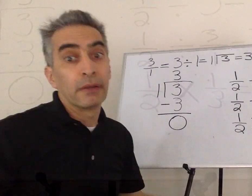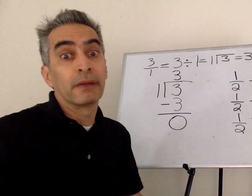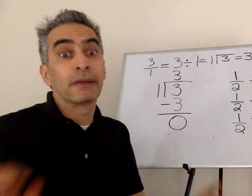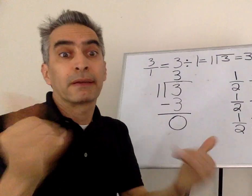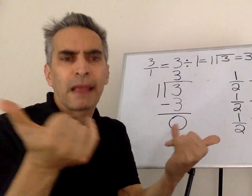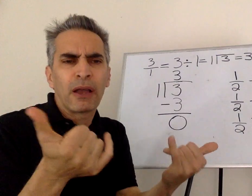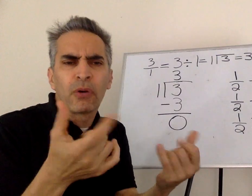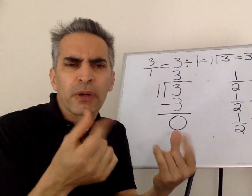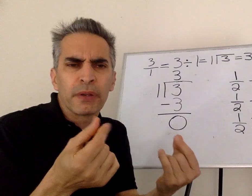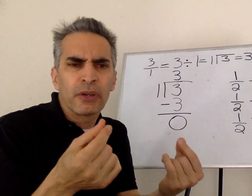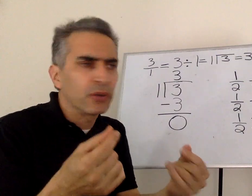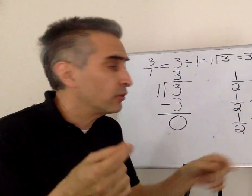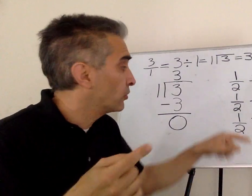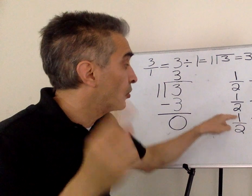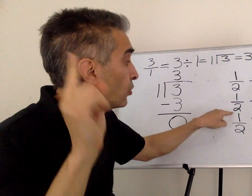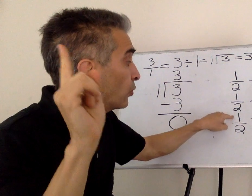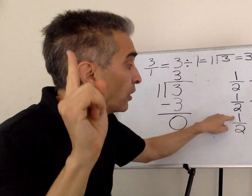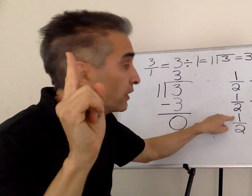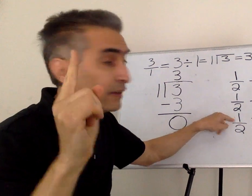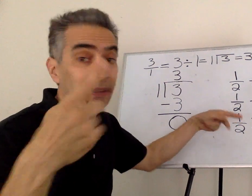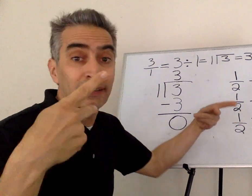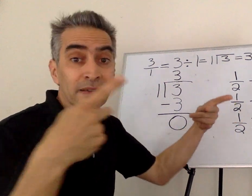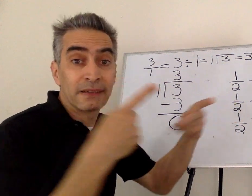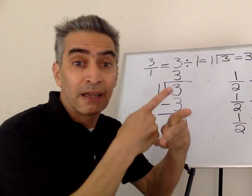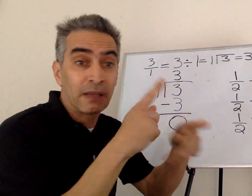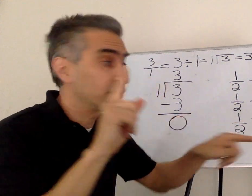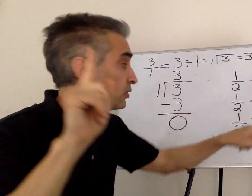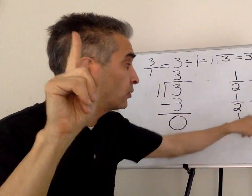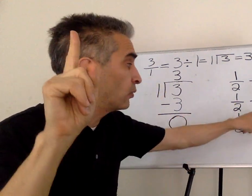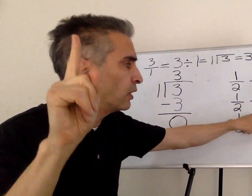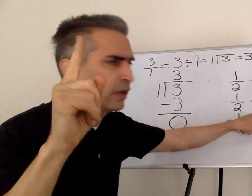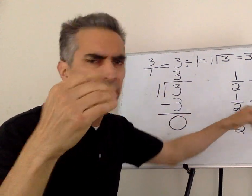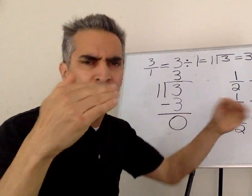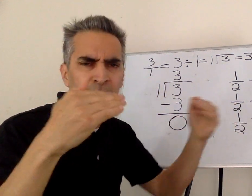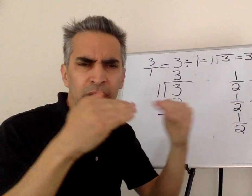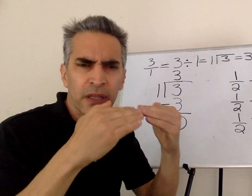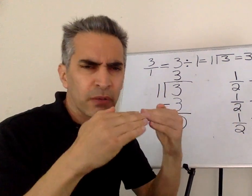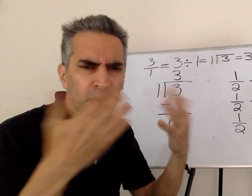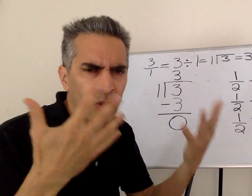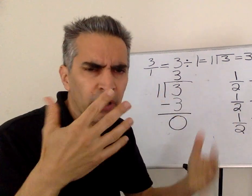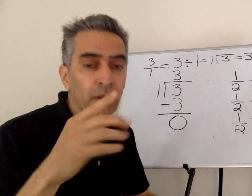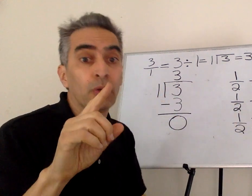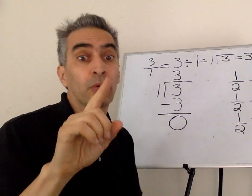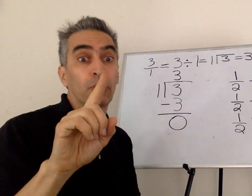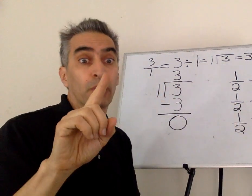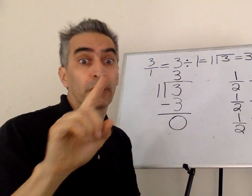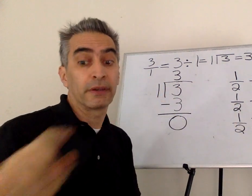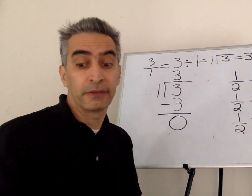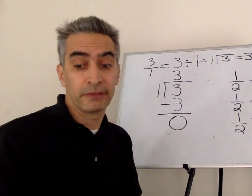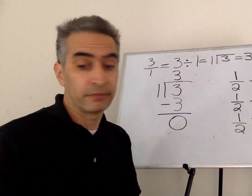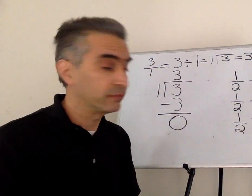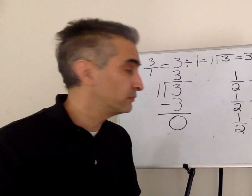Now, one times one equals one.